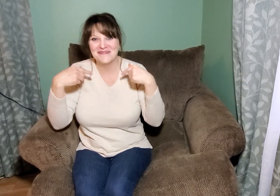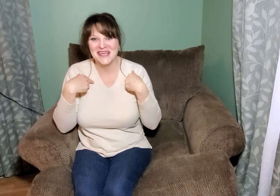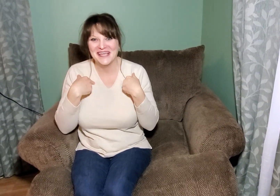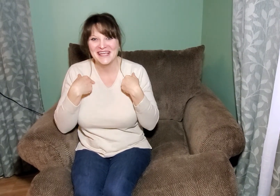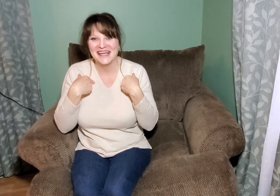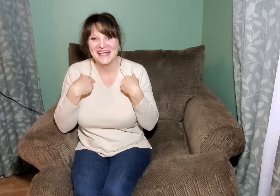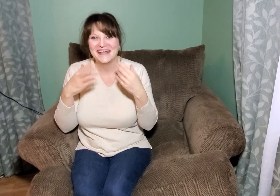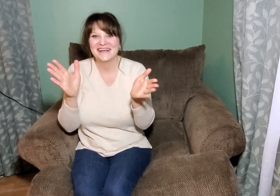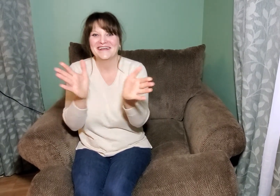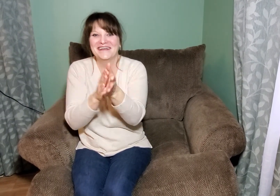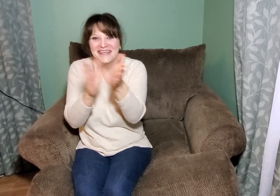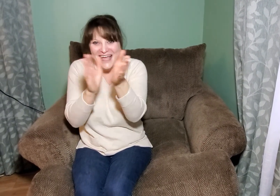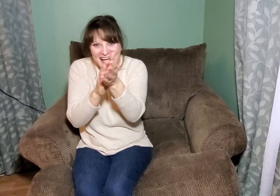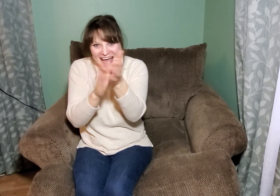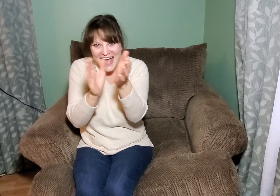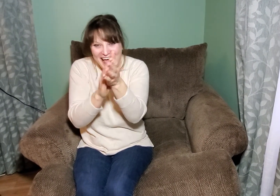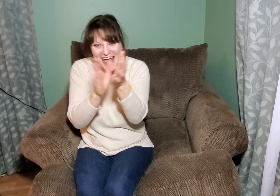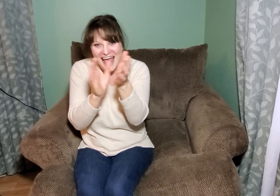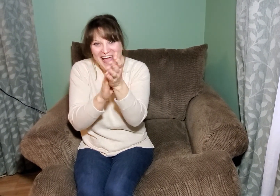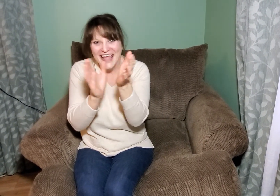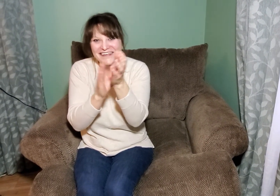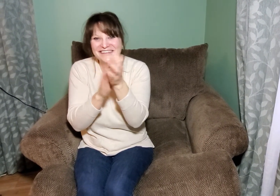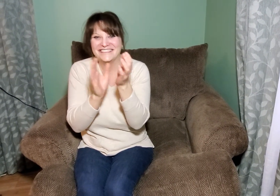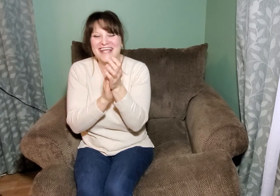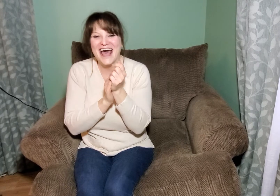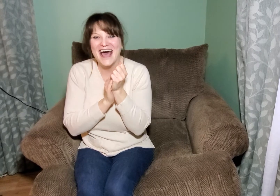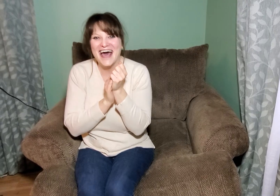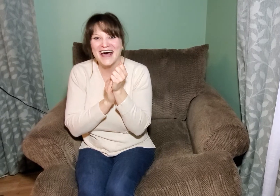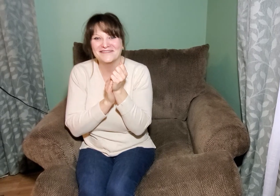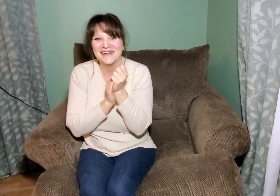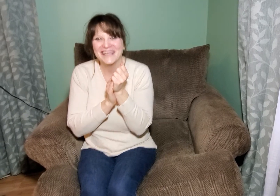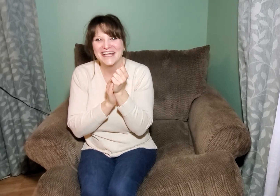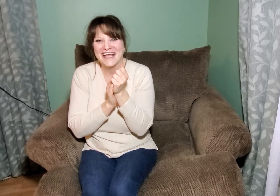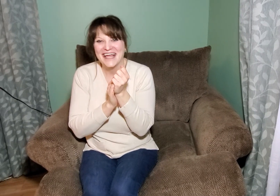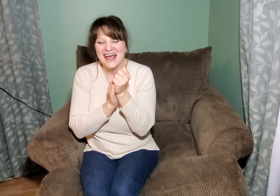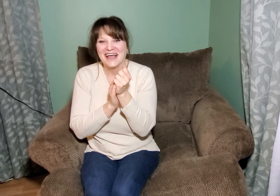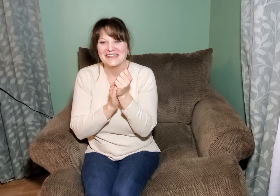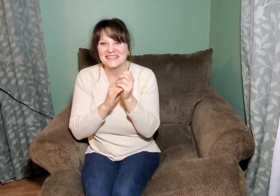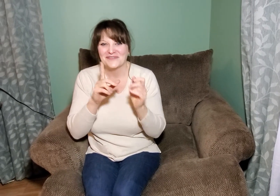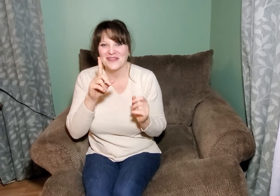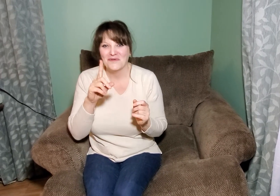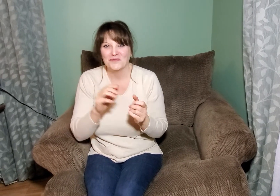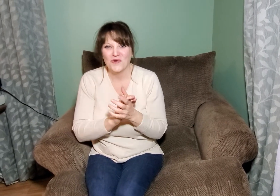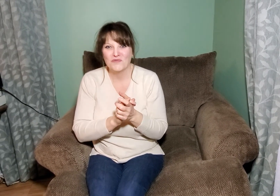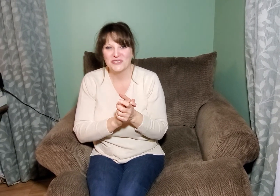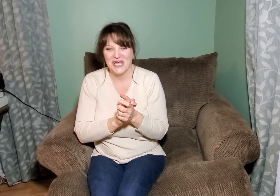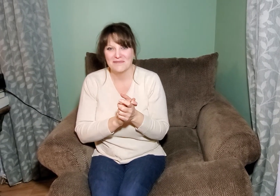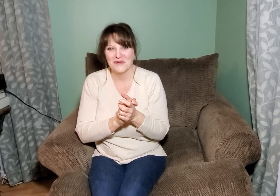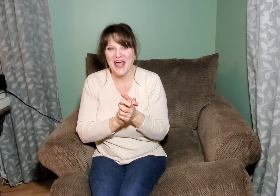me. Yay! Good job! Let's try that one one more time, okay?